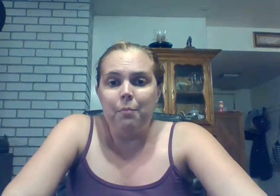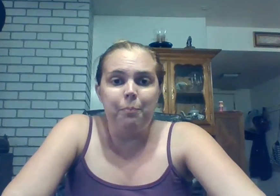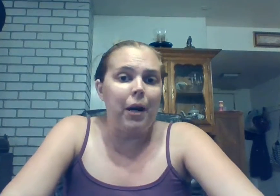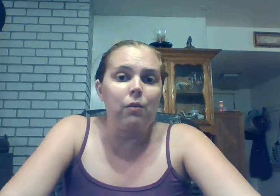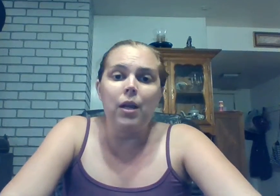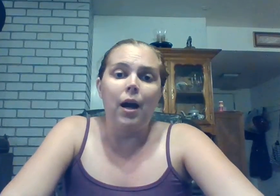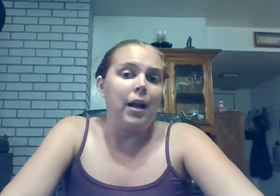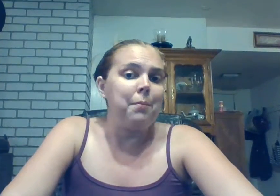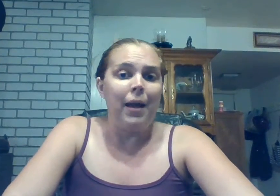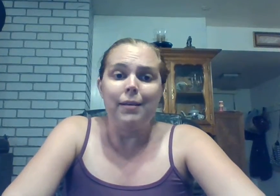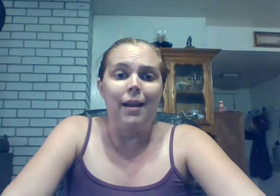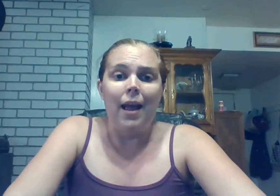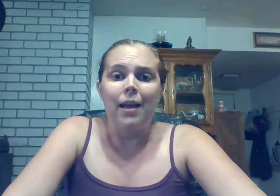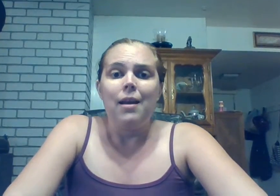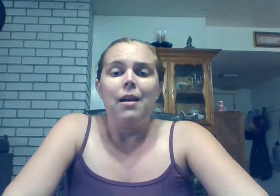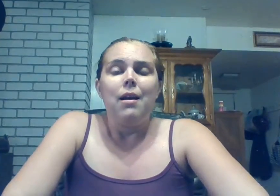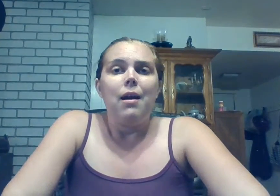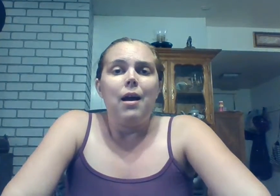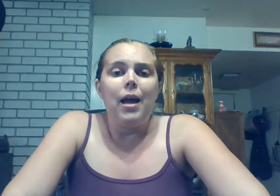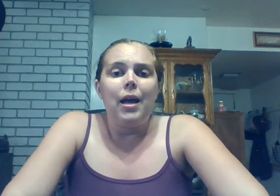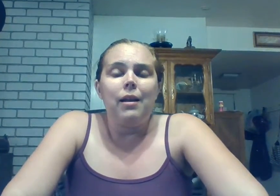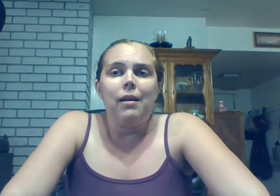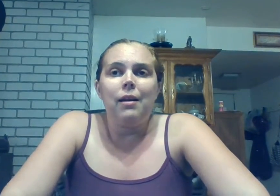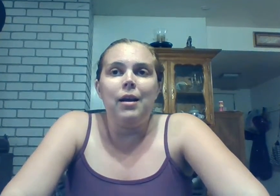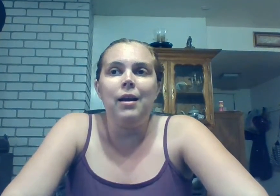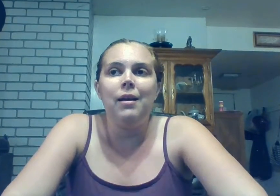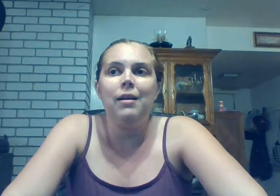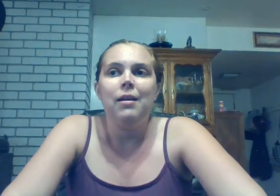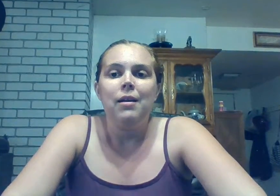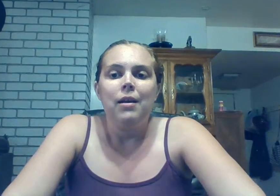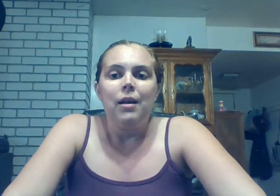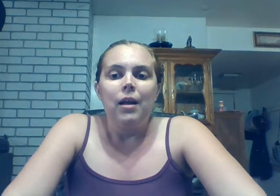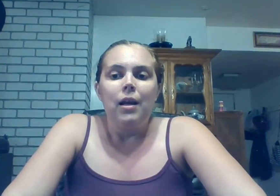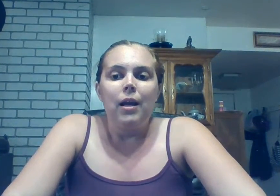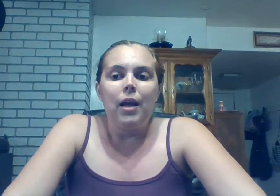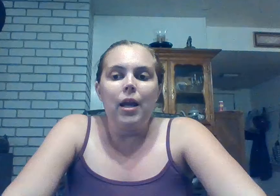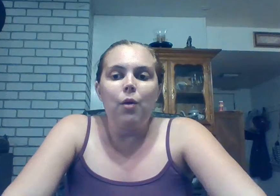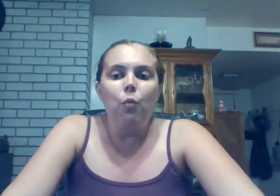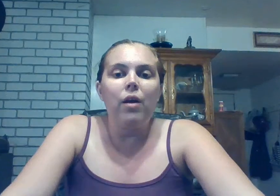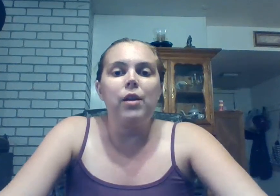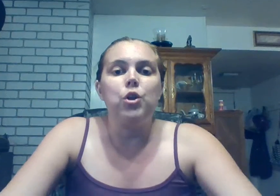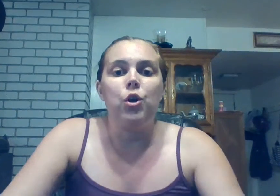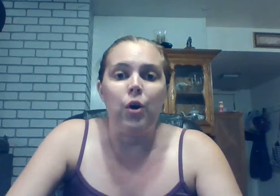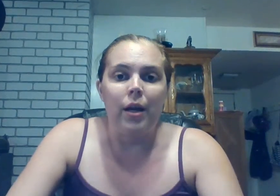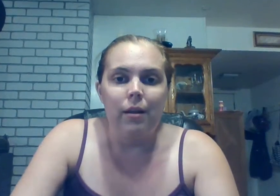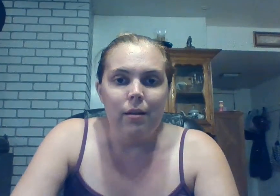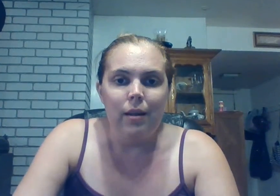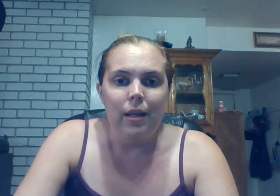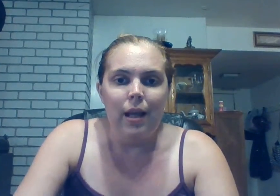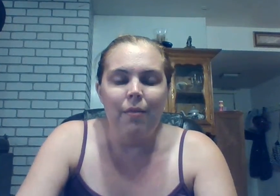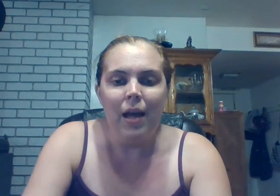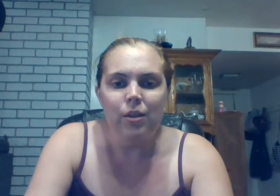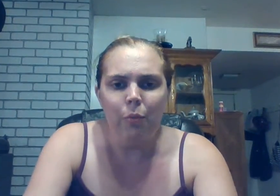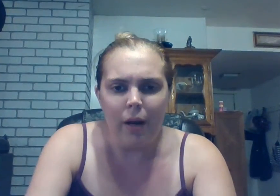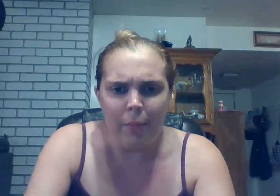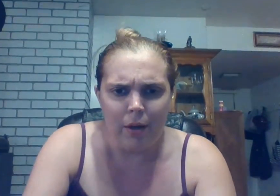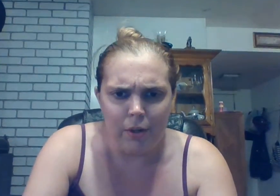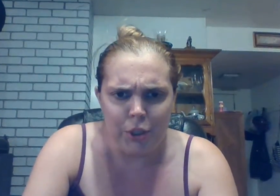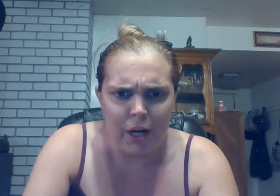barely got out of bed today and it wasn't good and that's what i'm here to